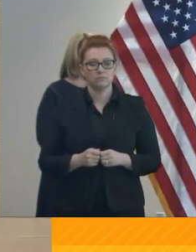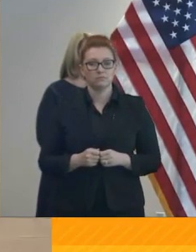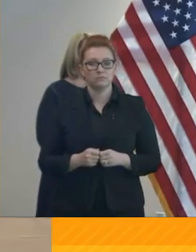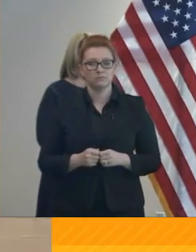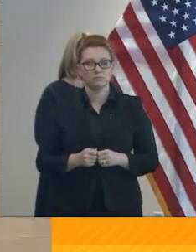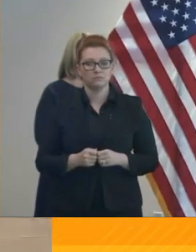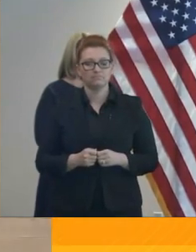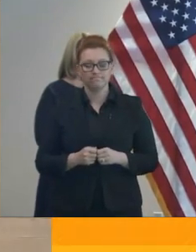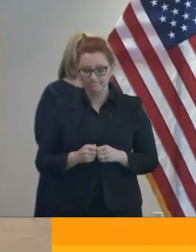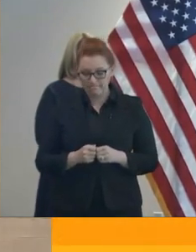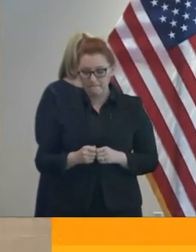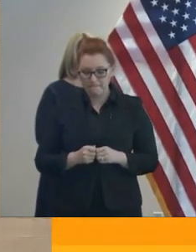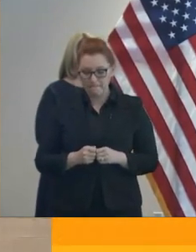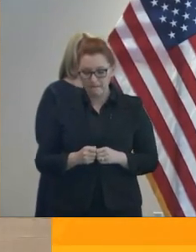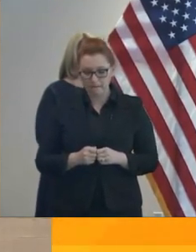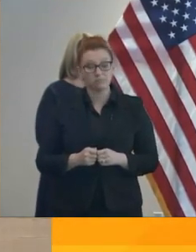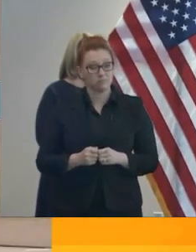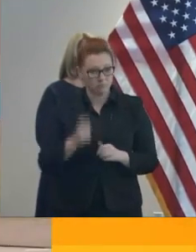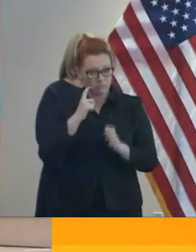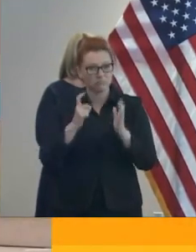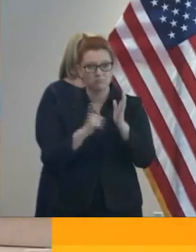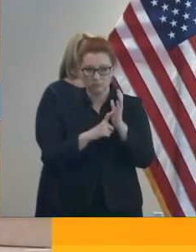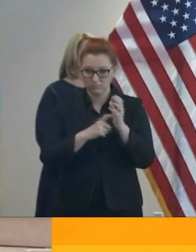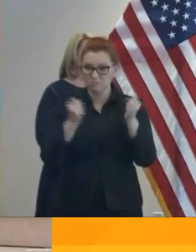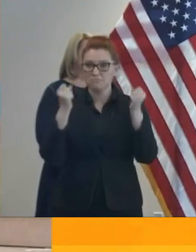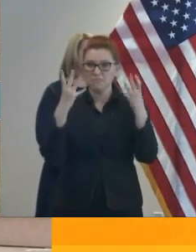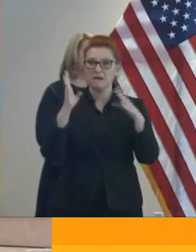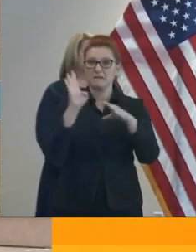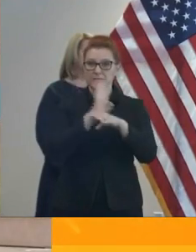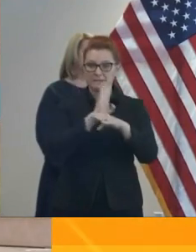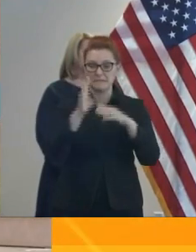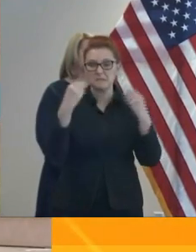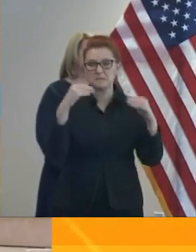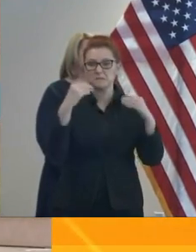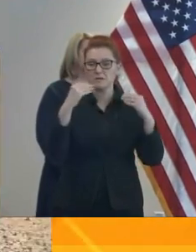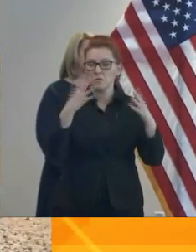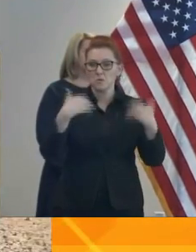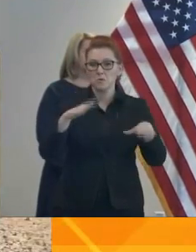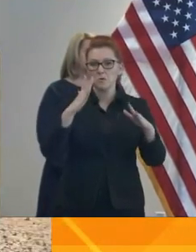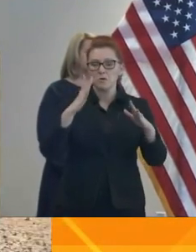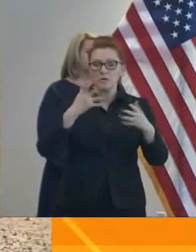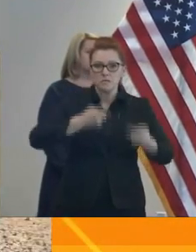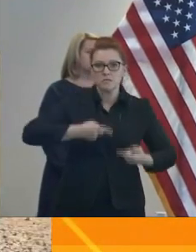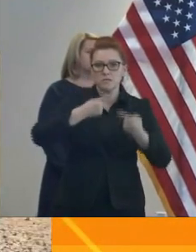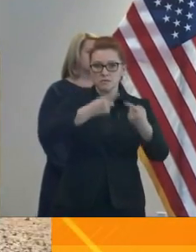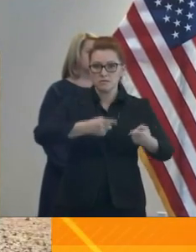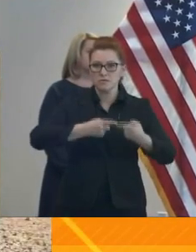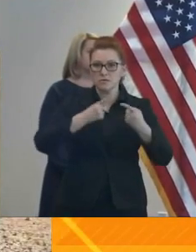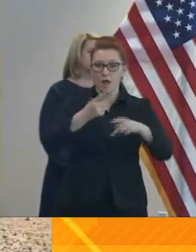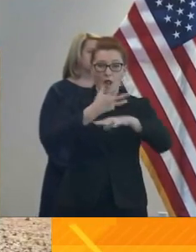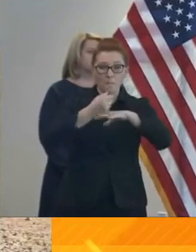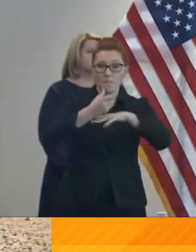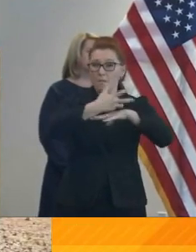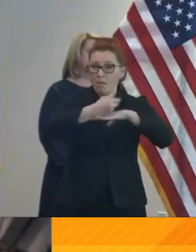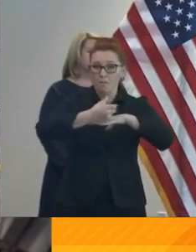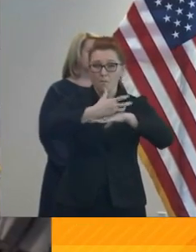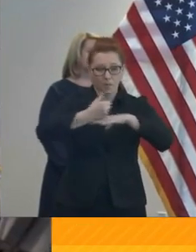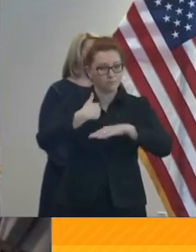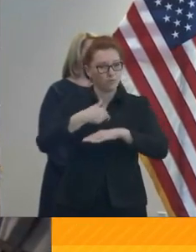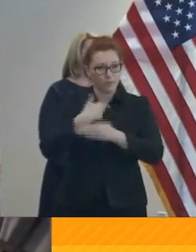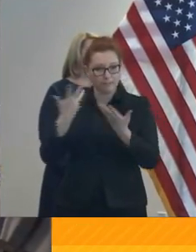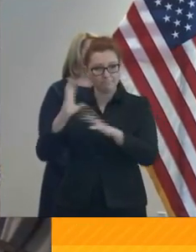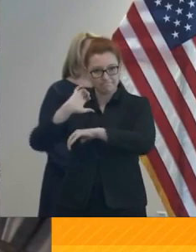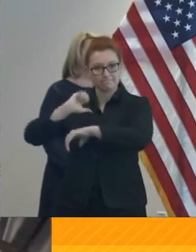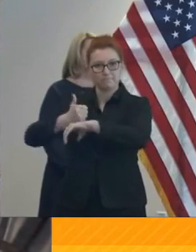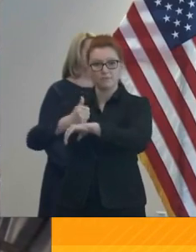As stores struggled to keep their shelves full during unprecedented demand, we activated the Arizona National Guard